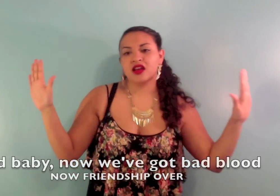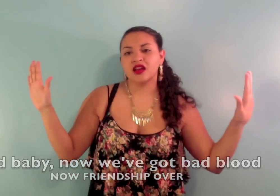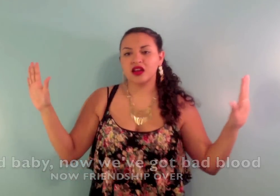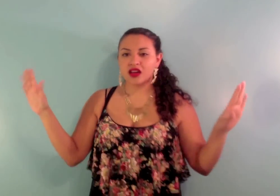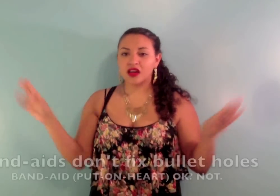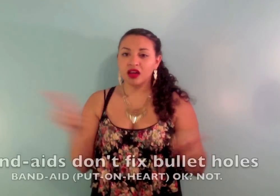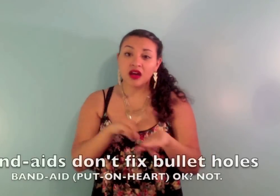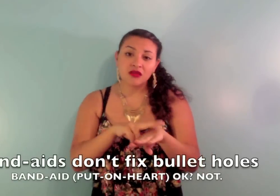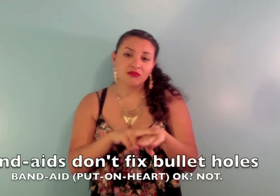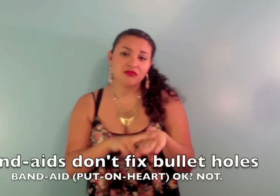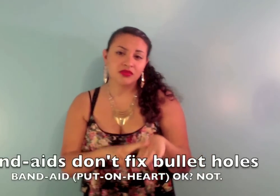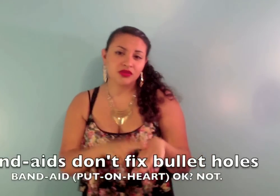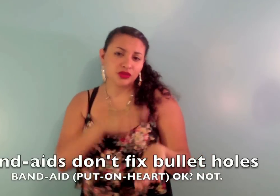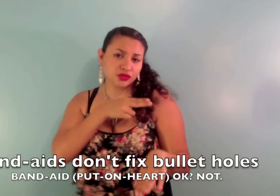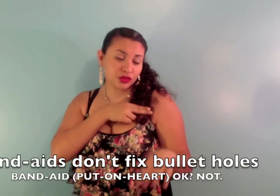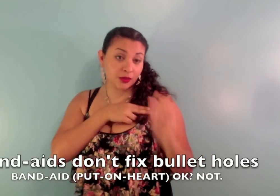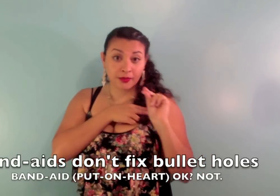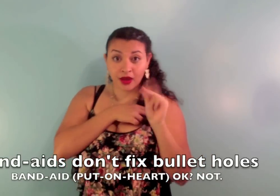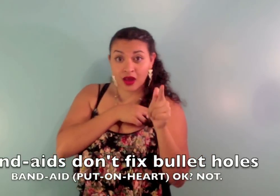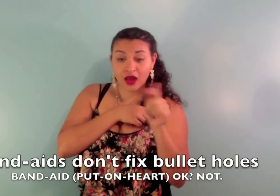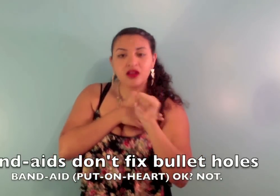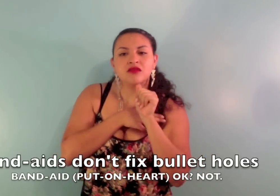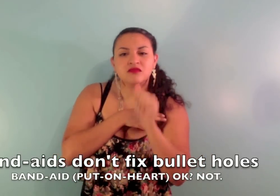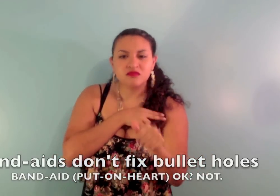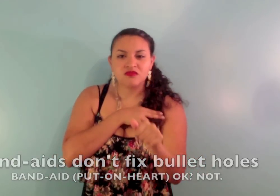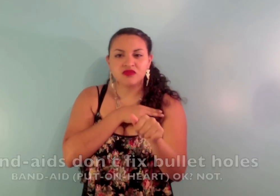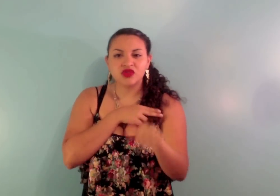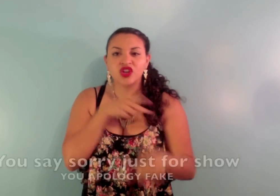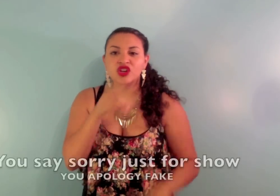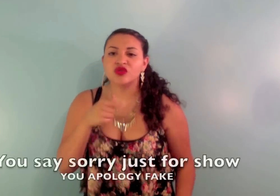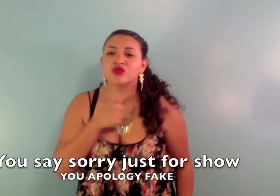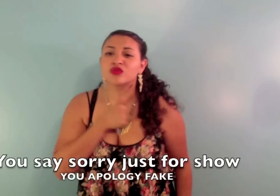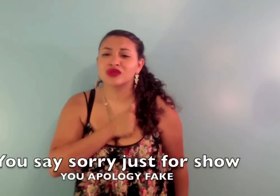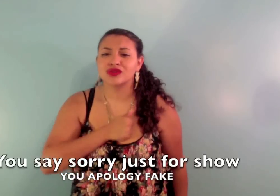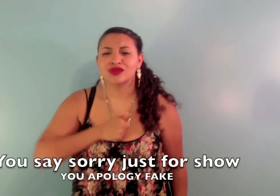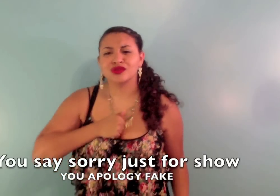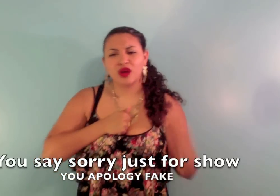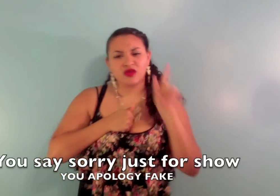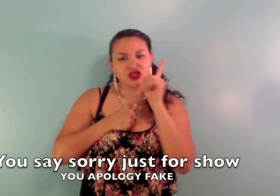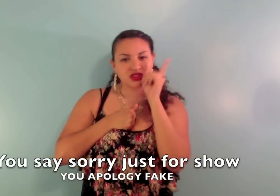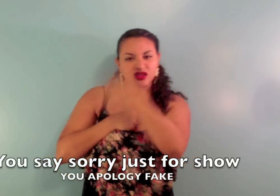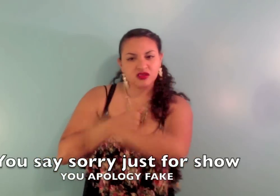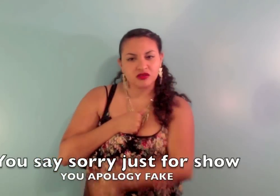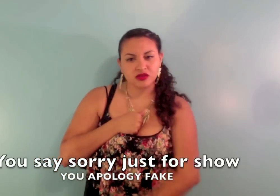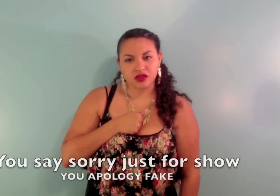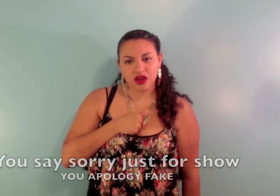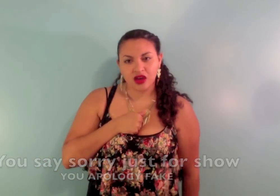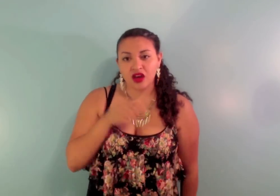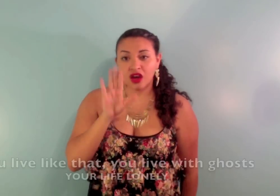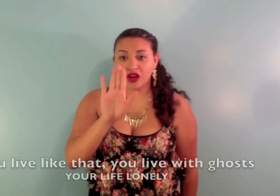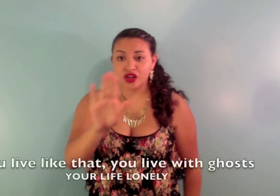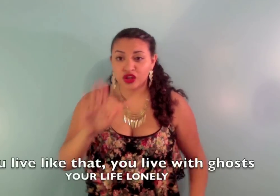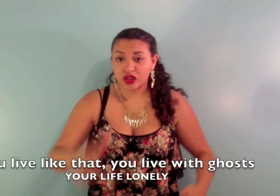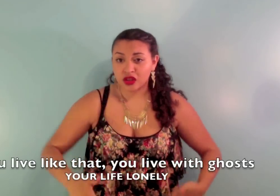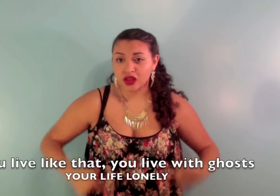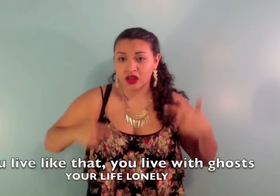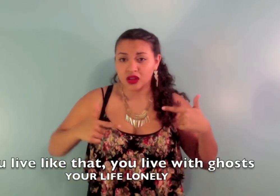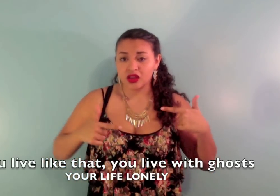Band-aids don't fix bullet holes, you say sorry just for show If live like that,